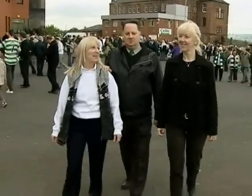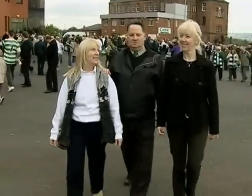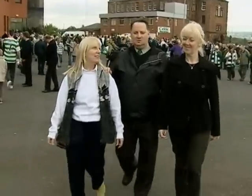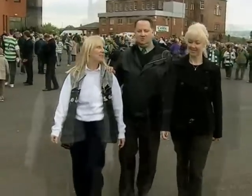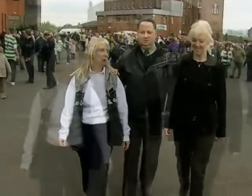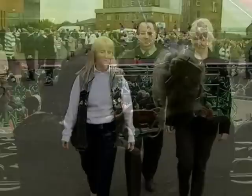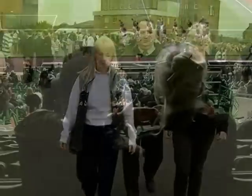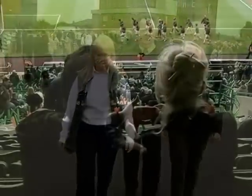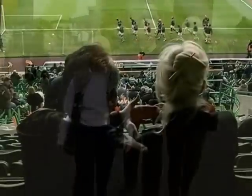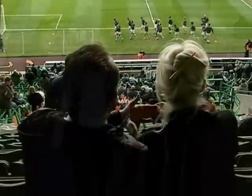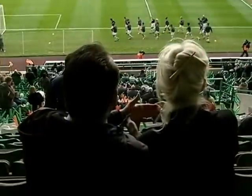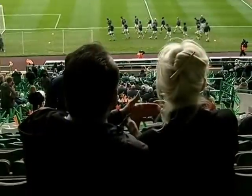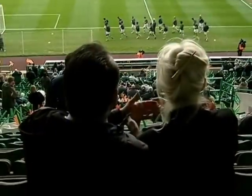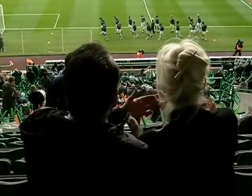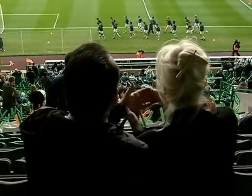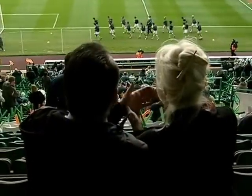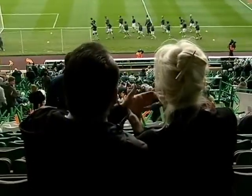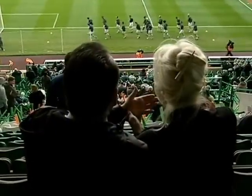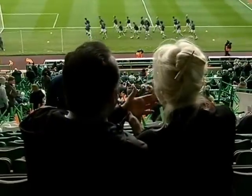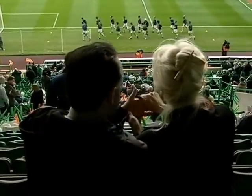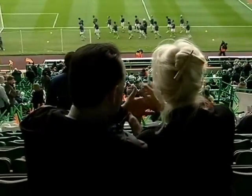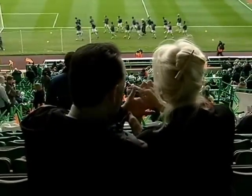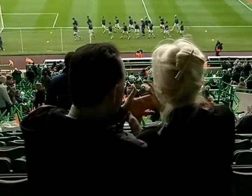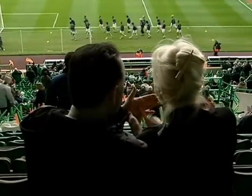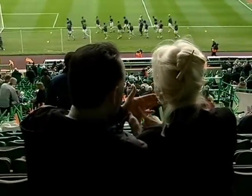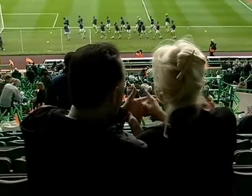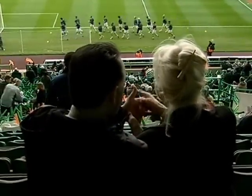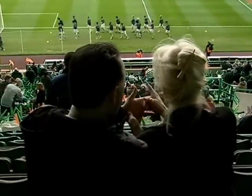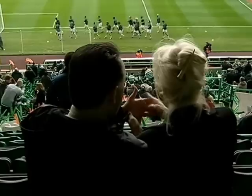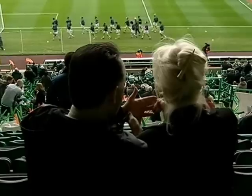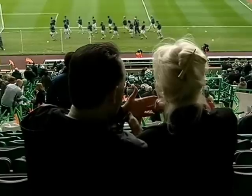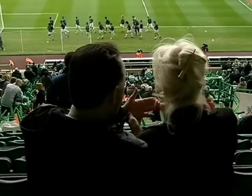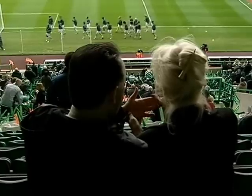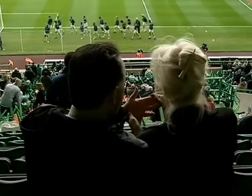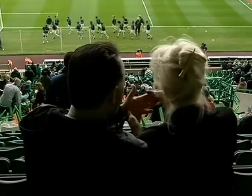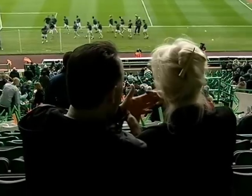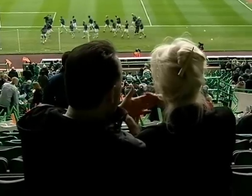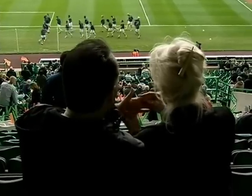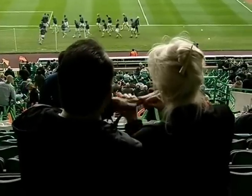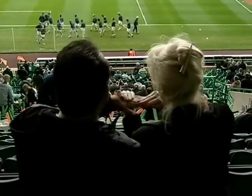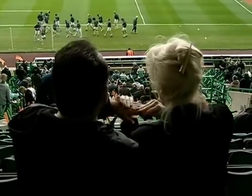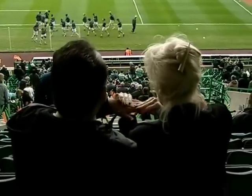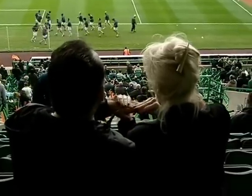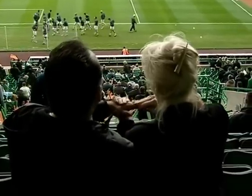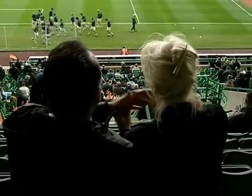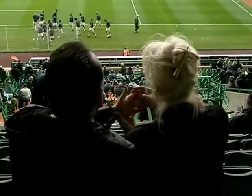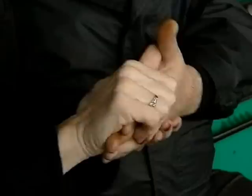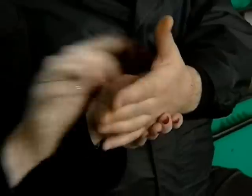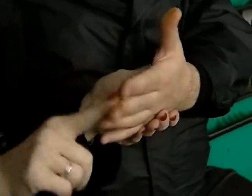Deafblind Scotland Clark's sight failed in his twenties His hand is now the pitch With the